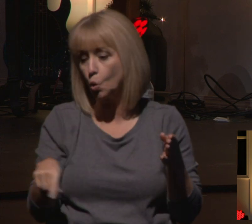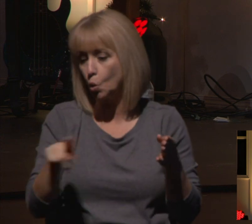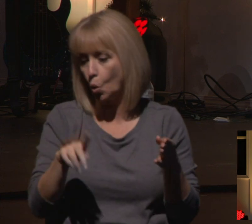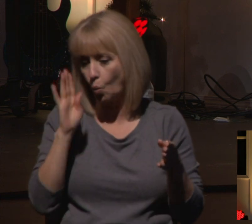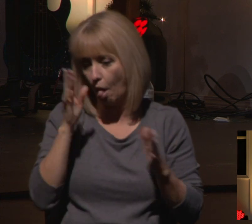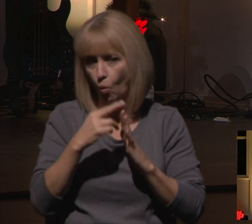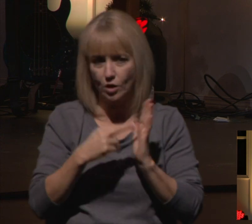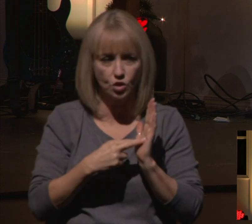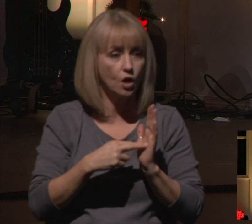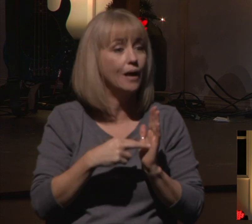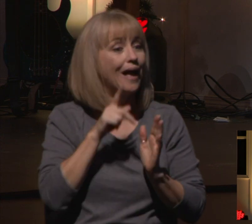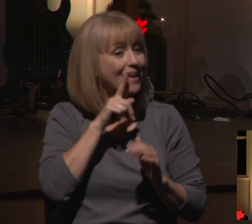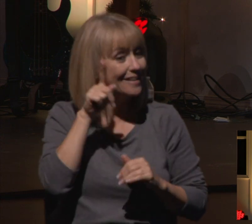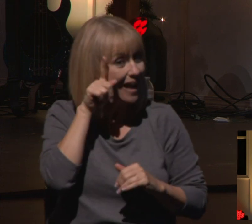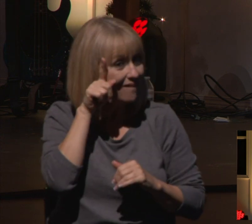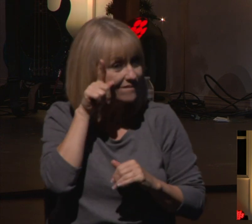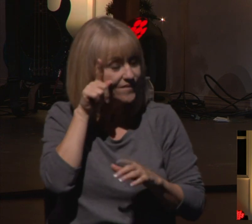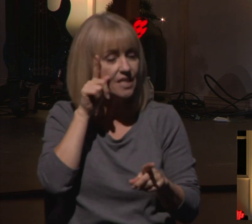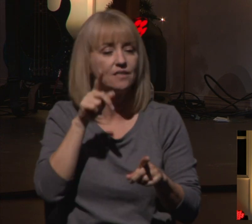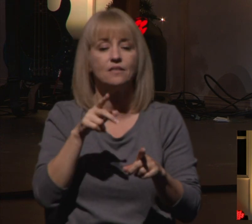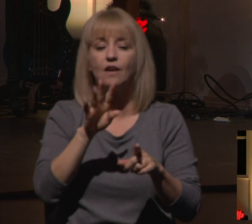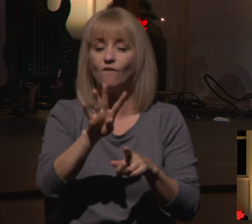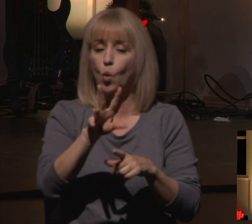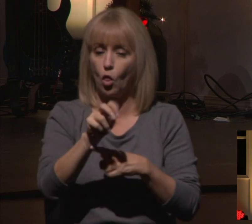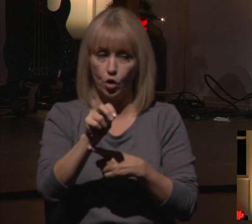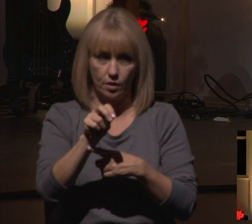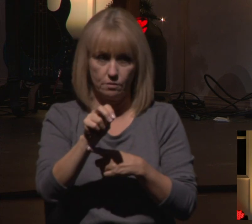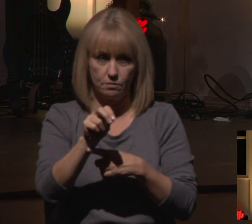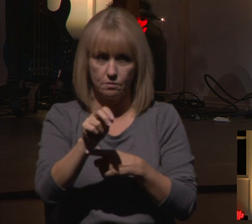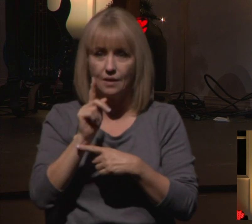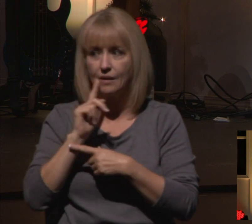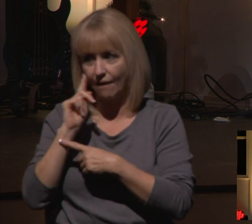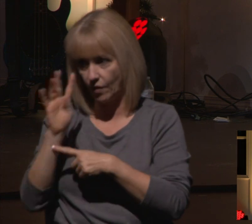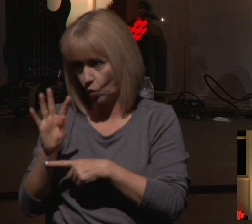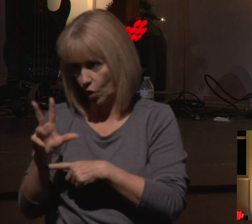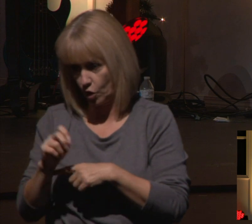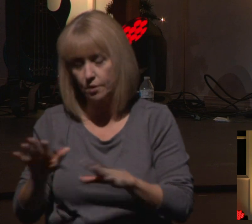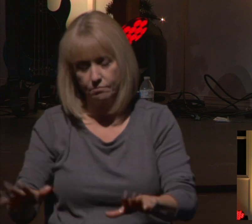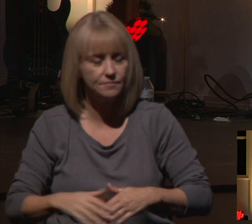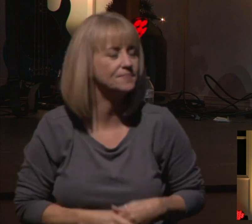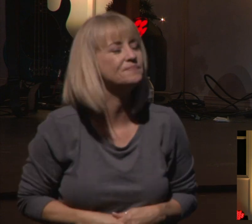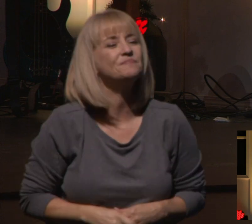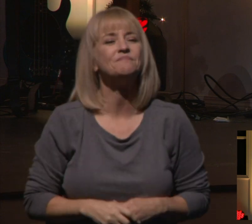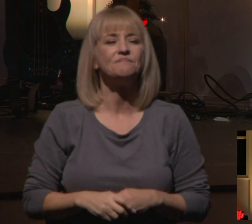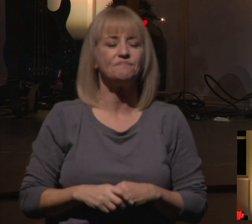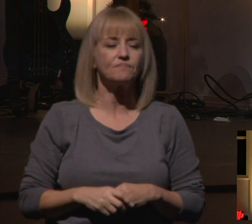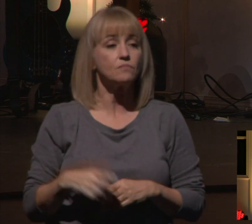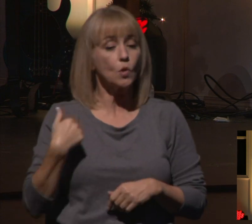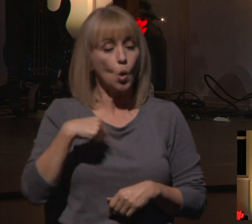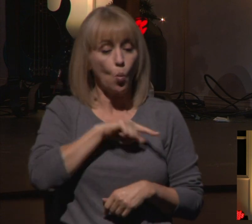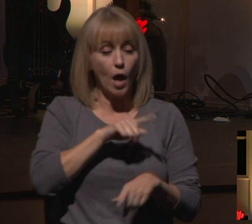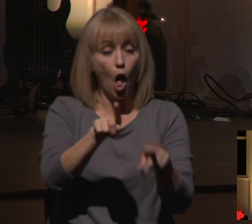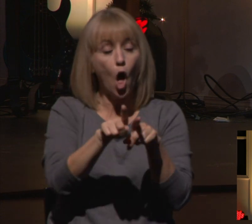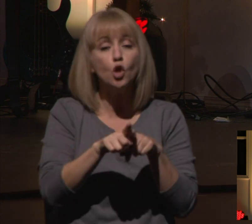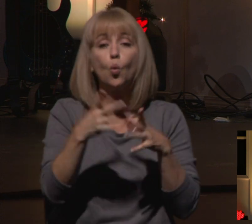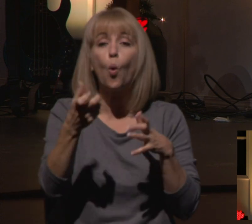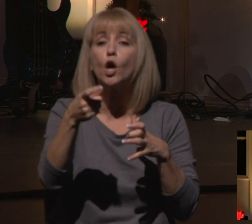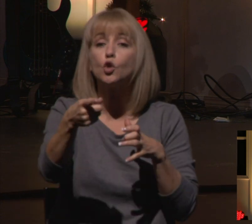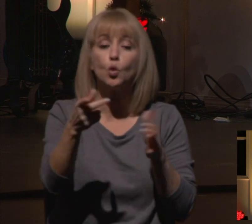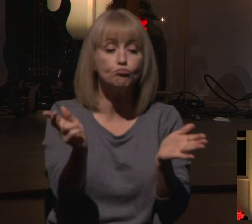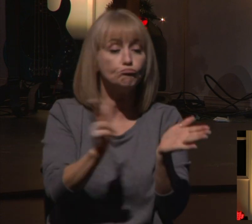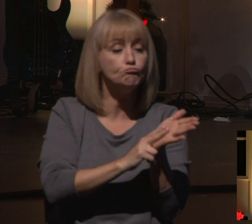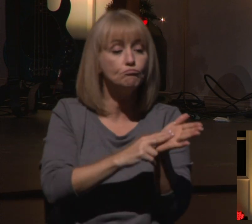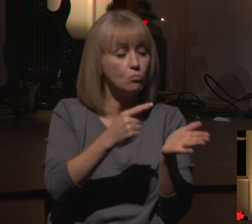But one of things that's open right now is the ability to register for a Christmas present that Harvester Christian Church wants to give to